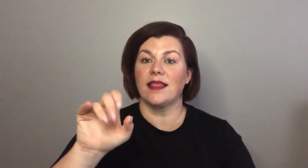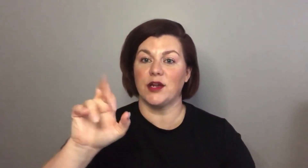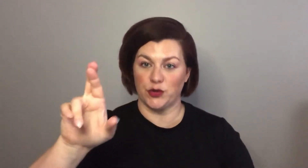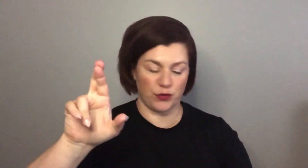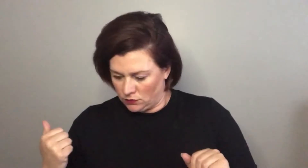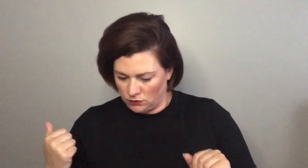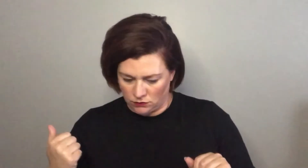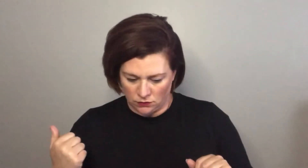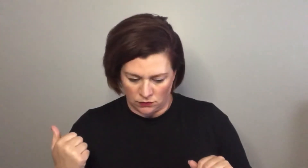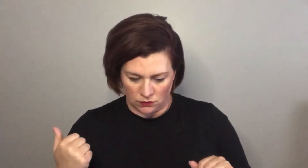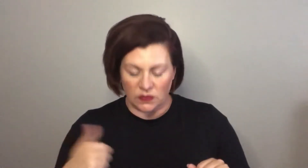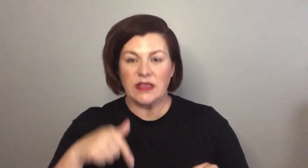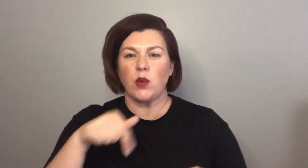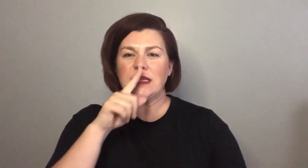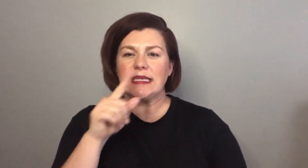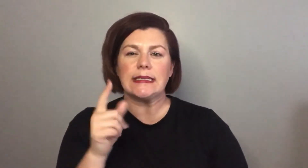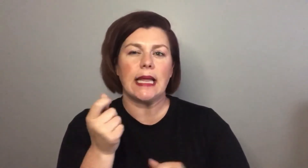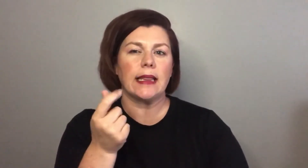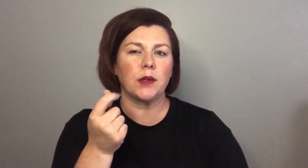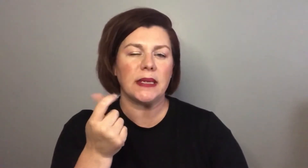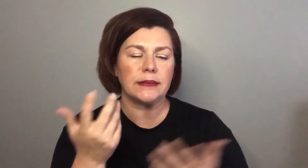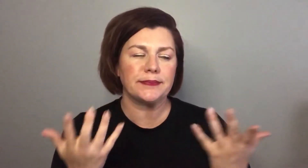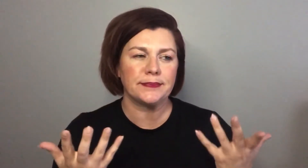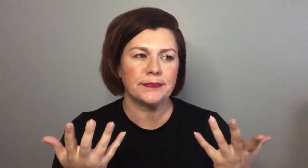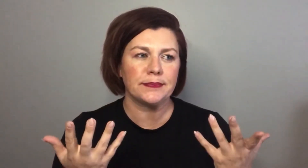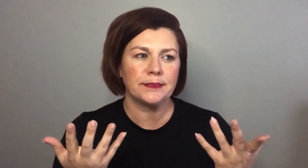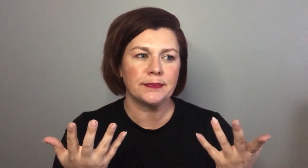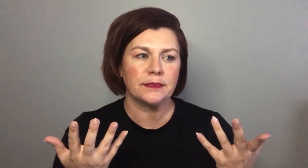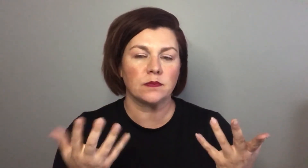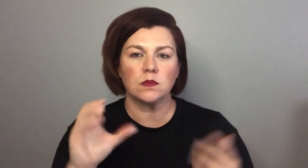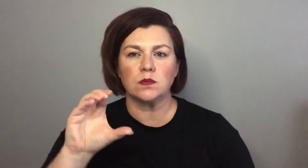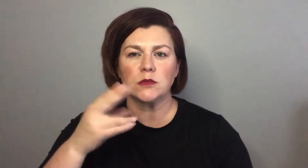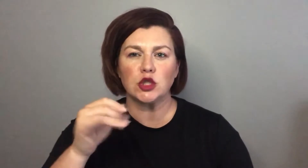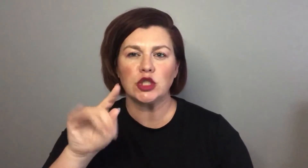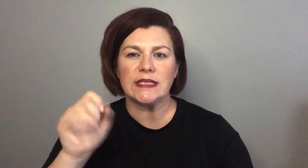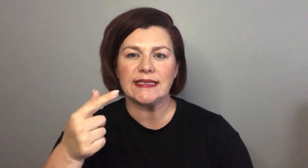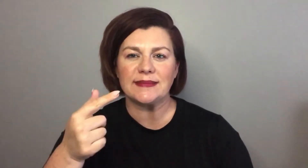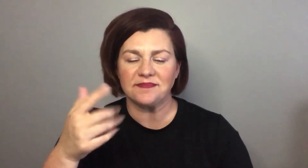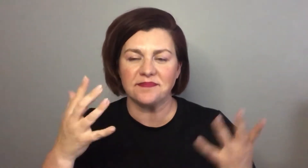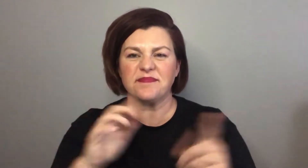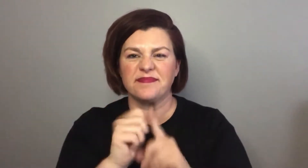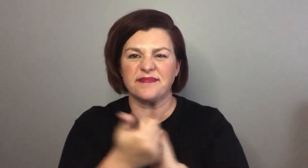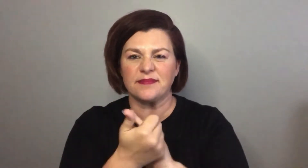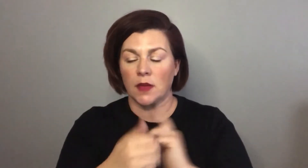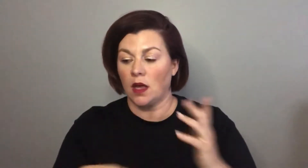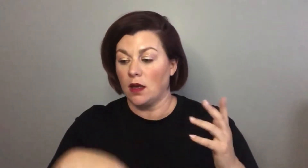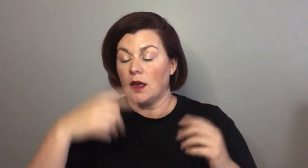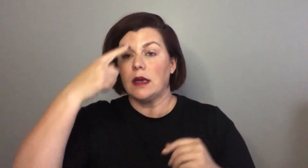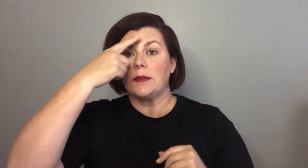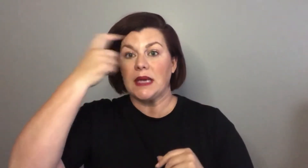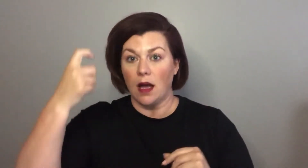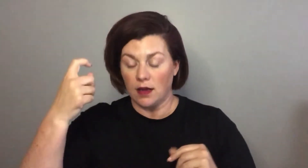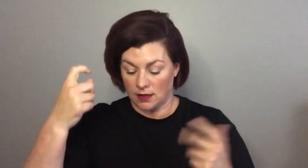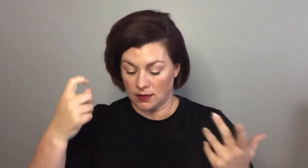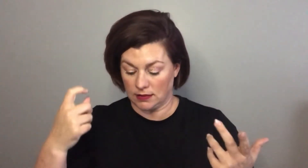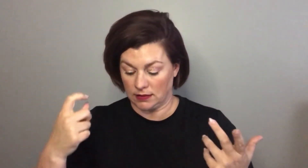highlighter highlighter okay so this one is kind of cheating